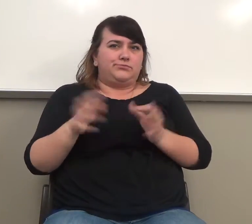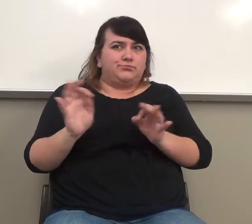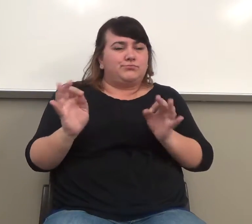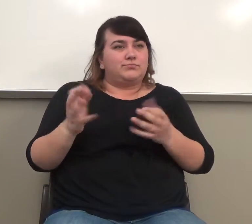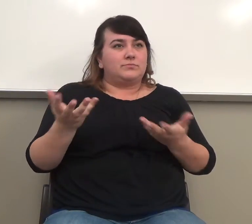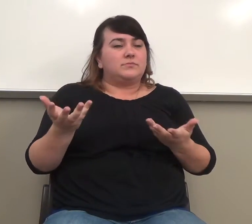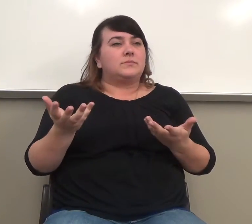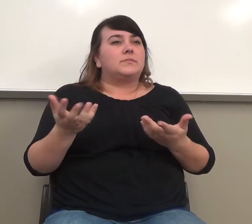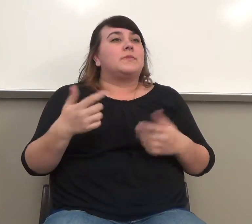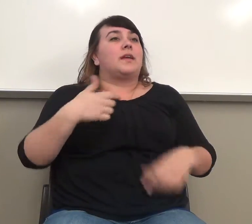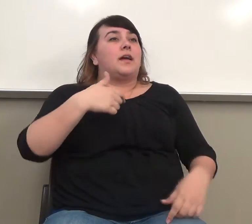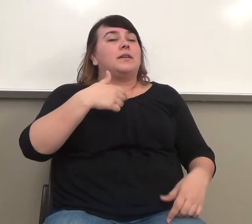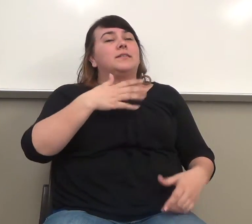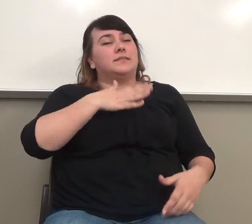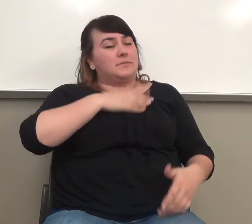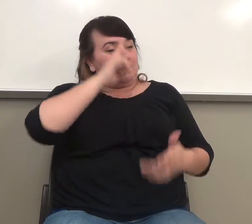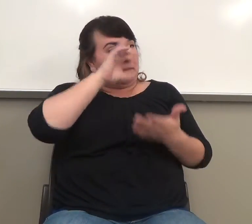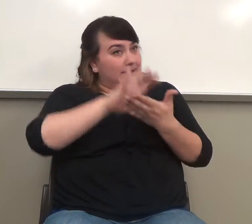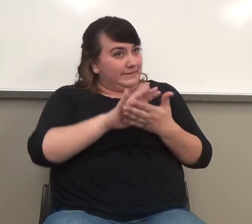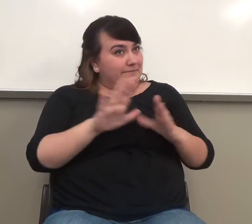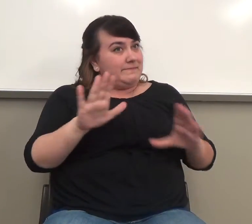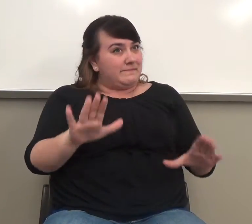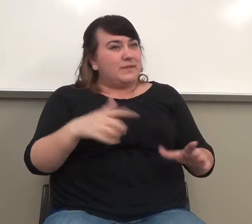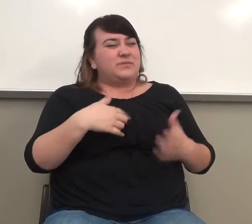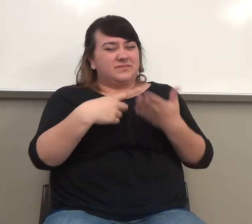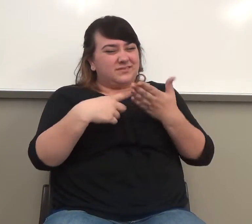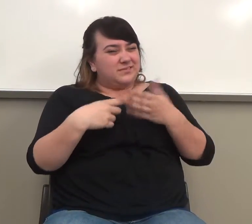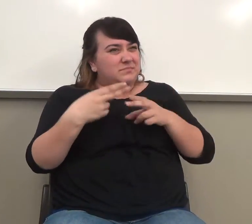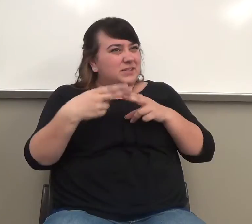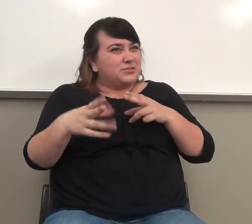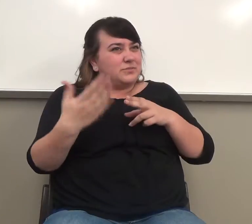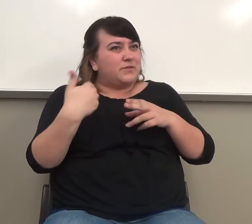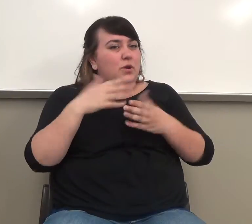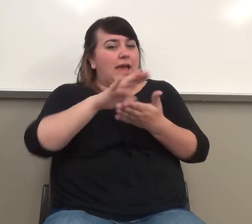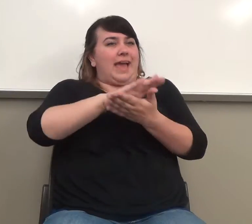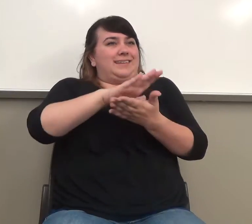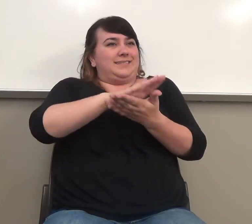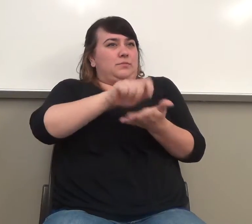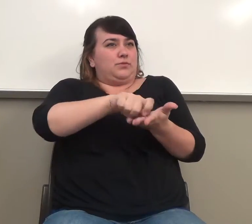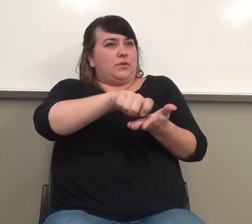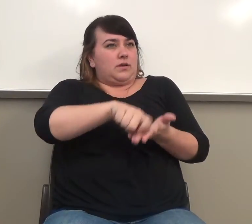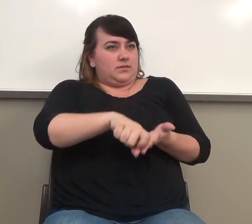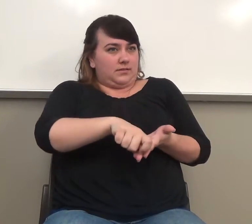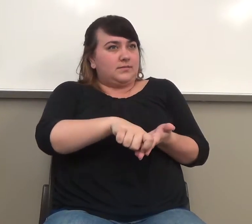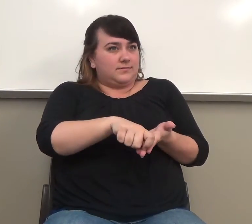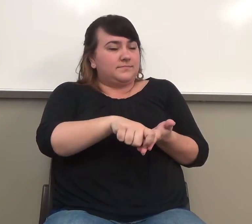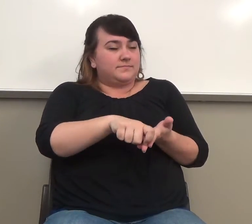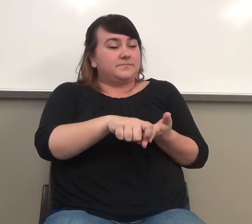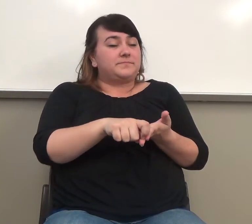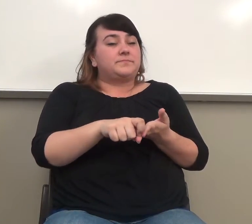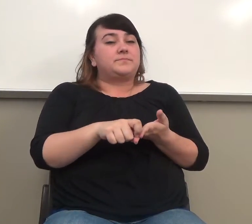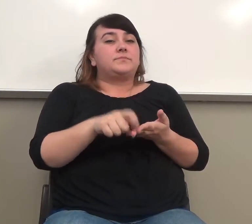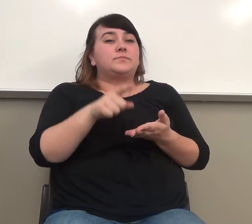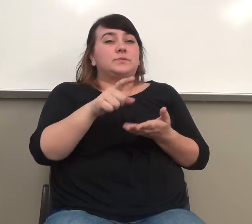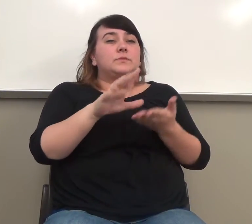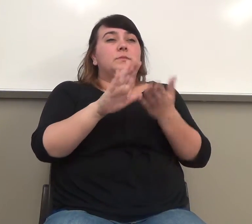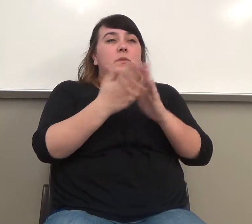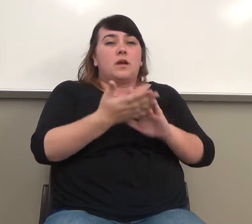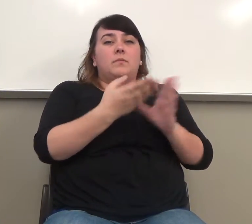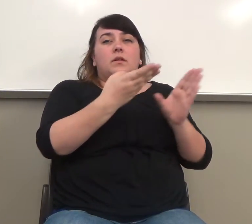I believe in this against what we're talking about the other day as far as academic writing. What you're moving into in your